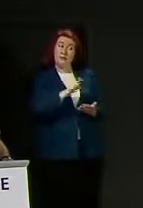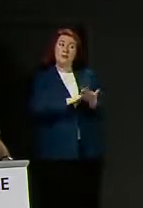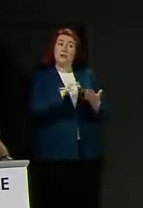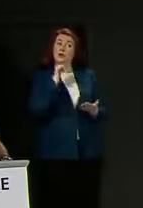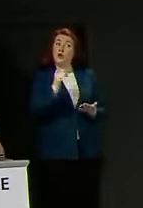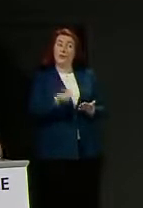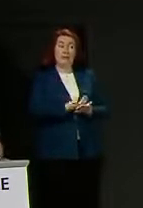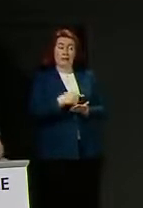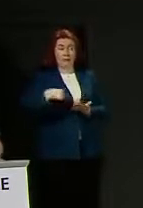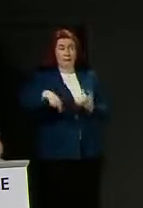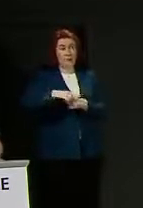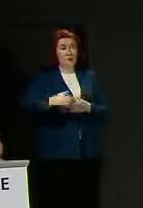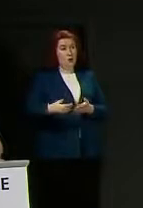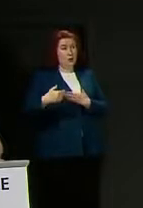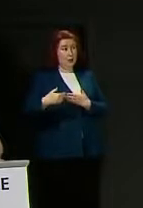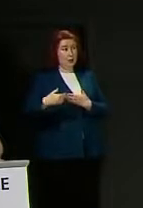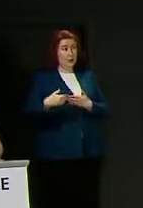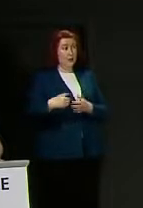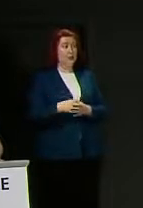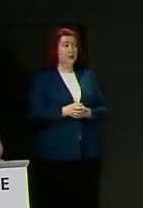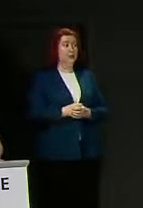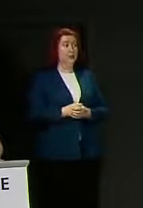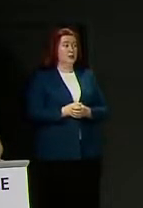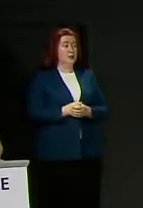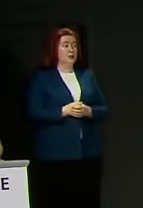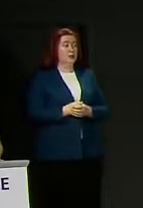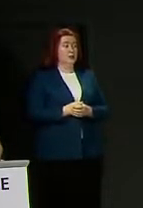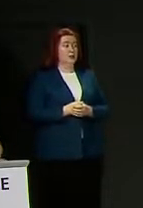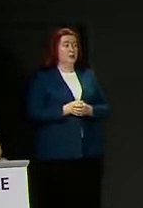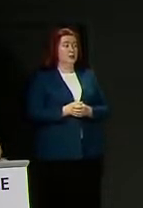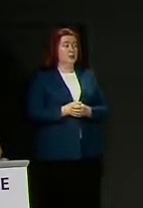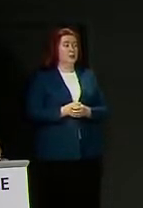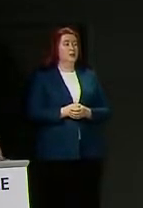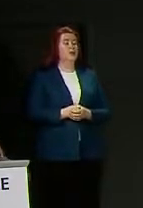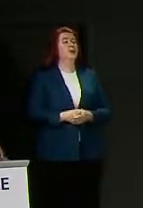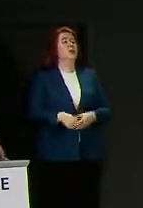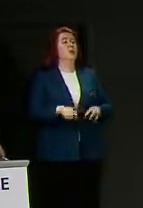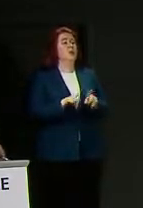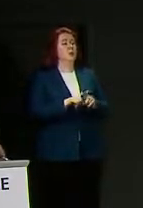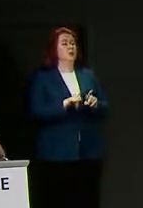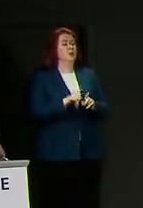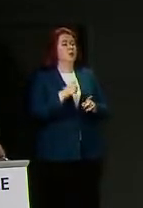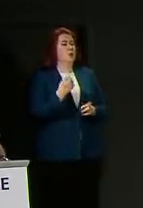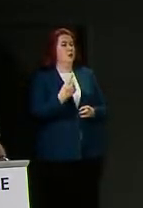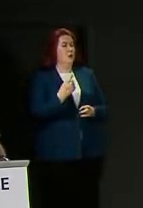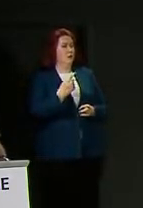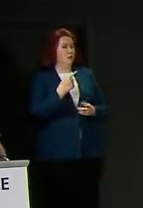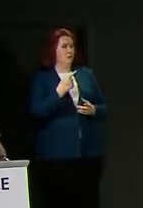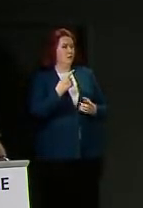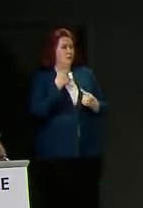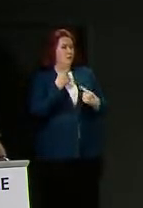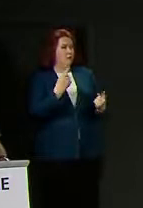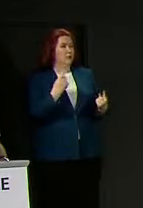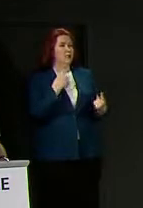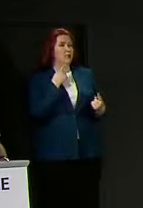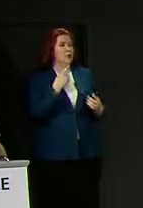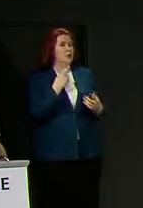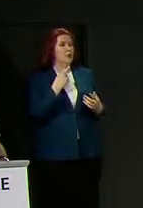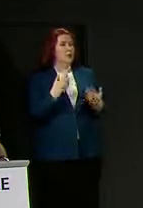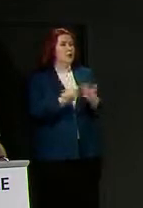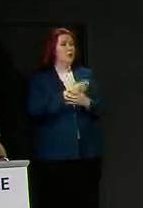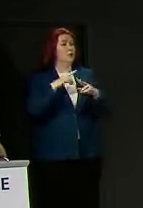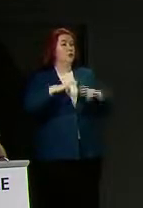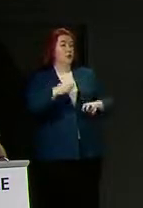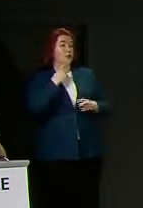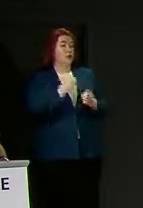further to that you talked about so Professor Peter Openshawff was on this morning he said you researched revealed that many people